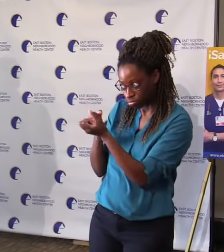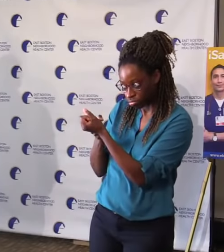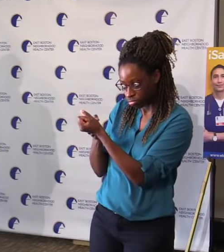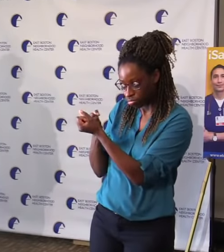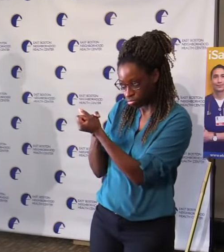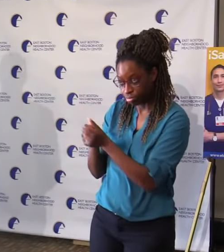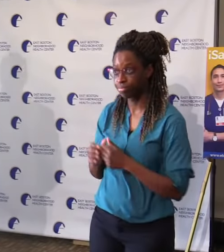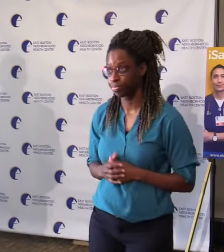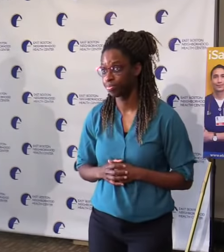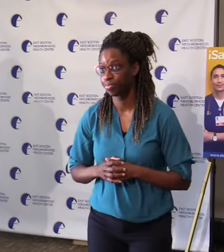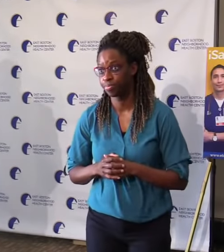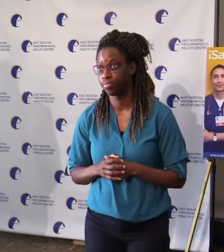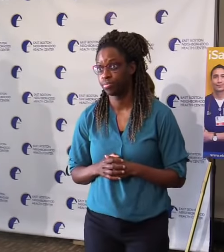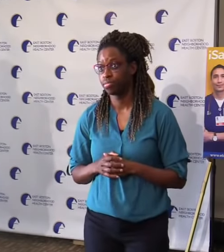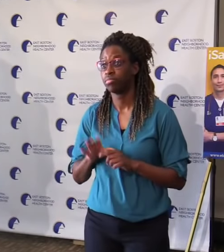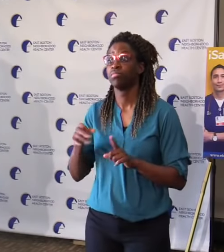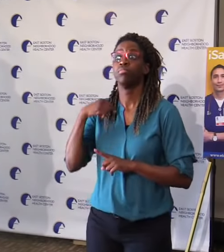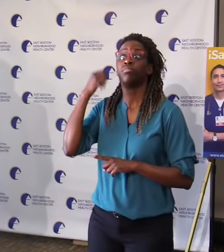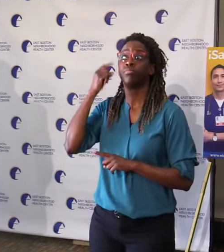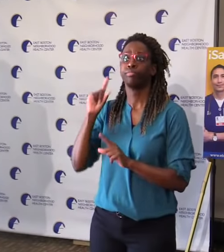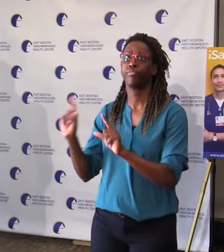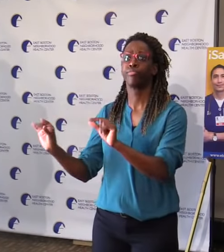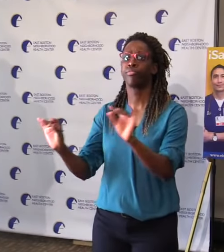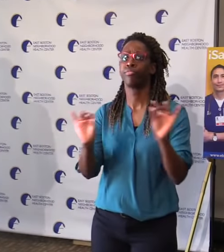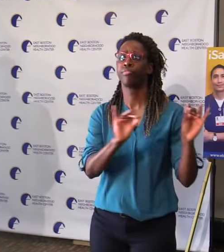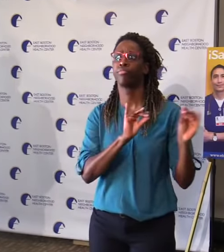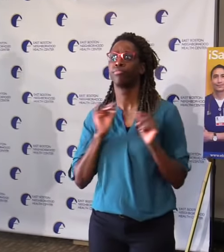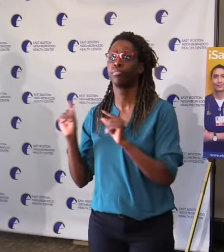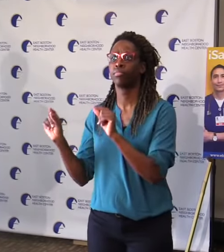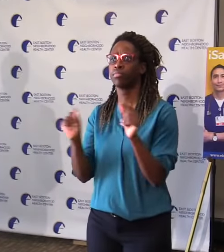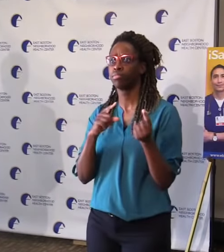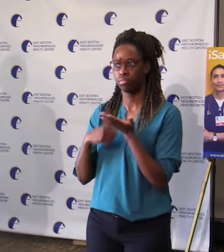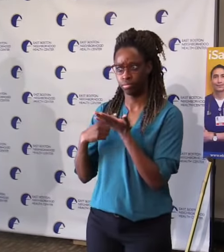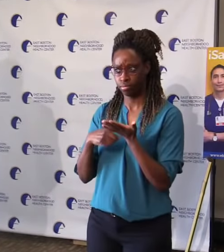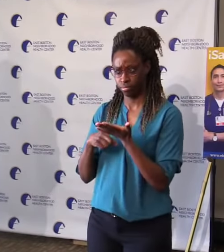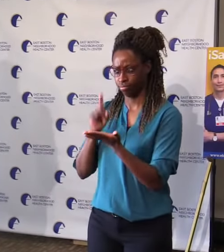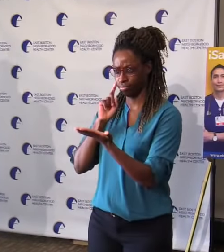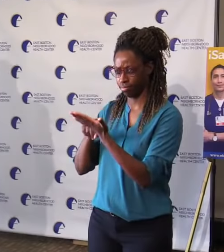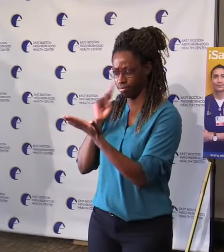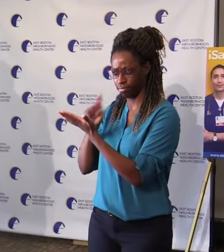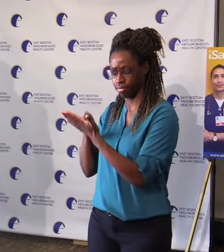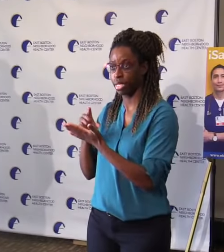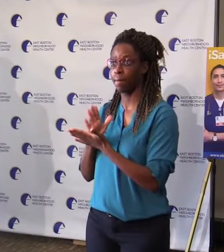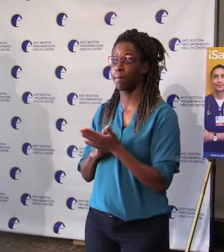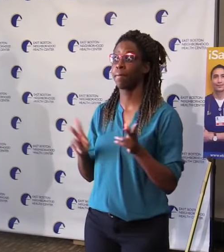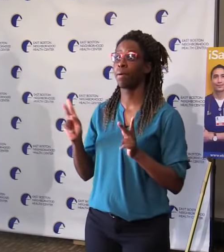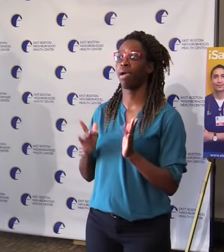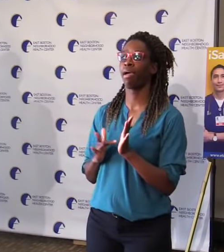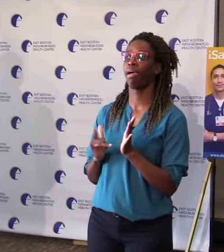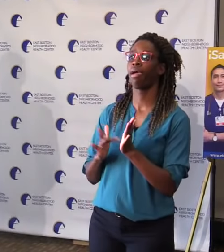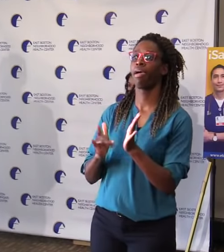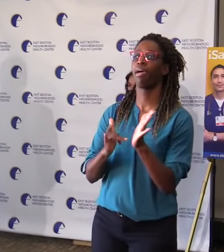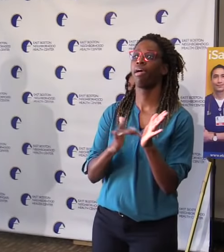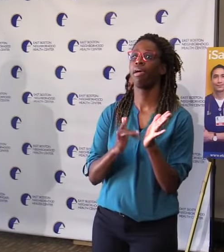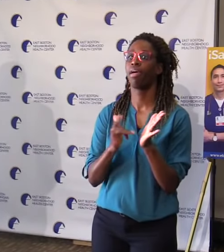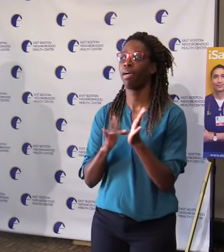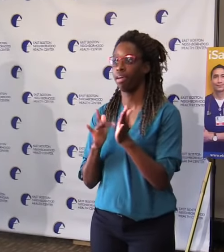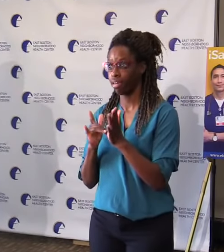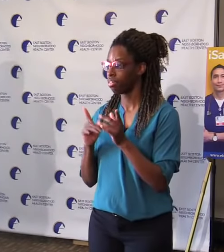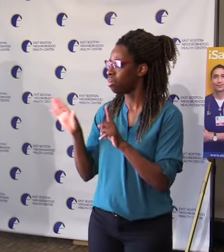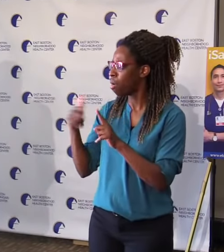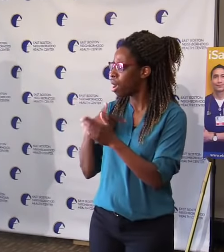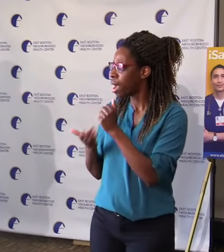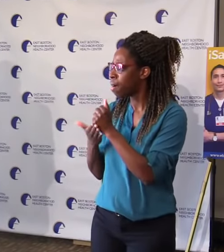We have heard some pretty disturbing reports of some people trying to take advantage of this program already,